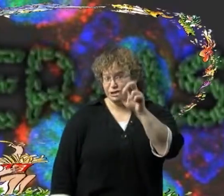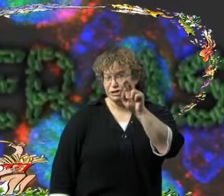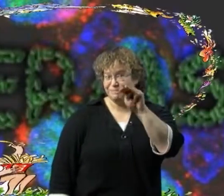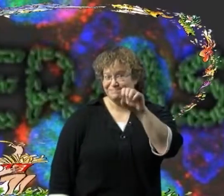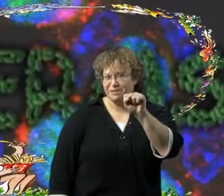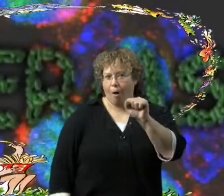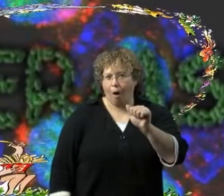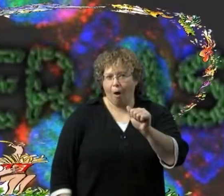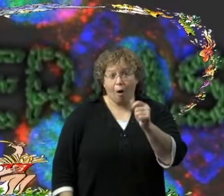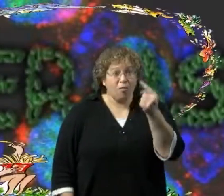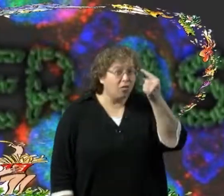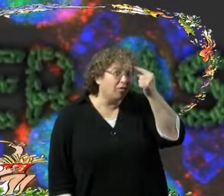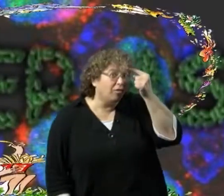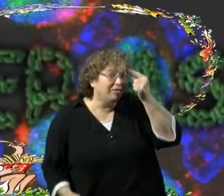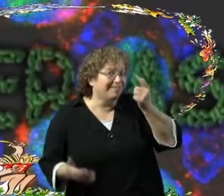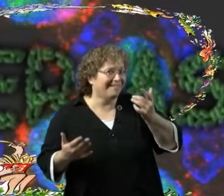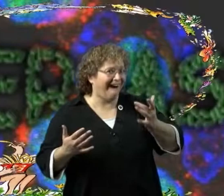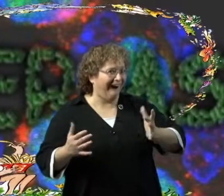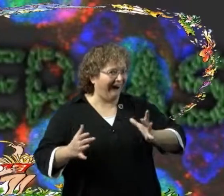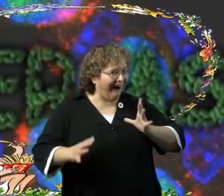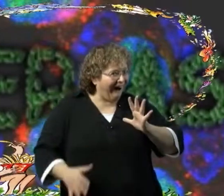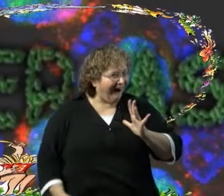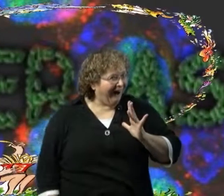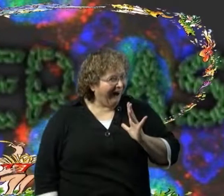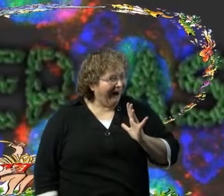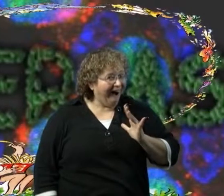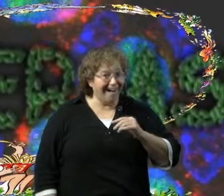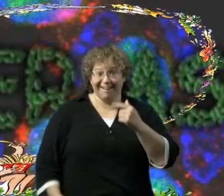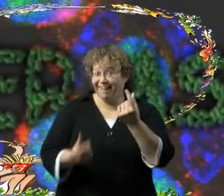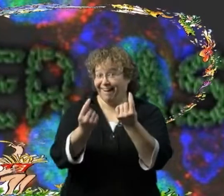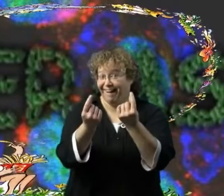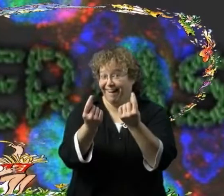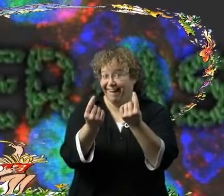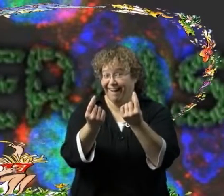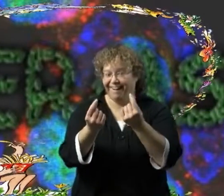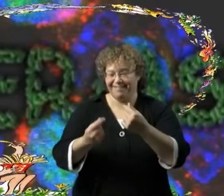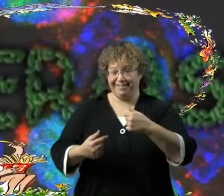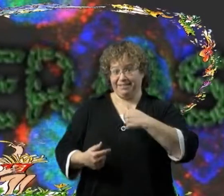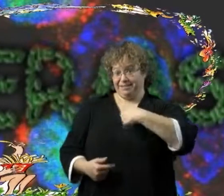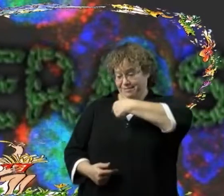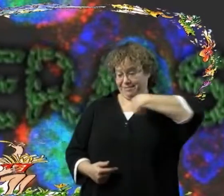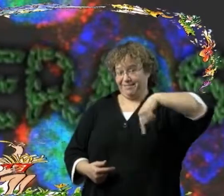Every germ thinks it's just grand to hop in a mouth on a dirty hand